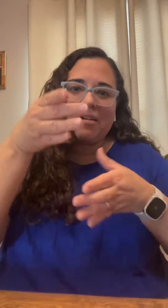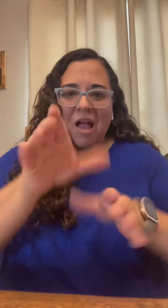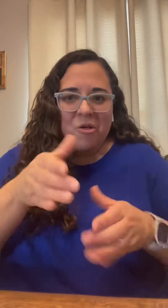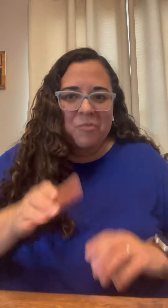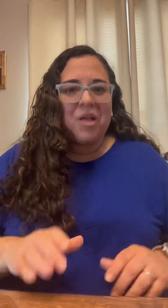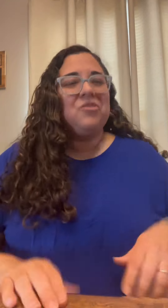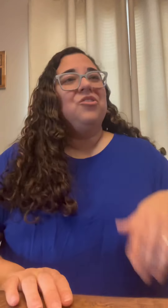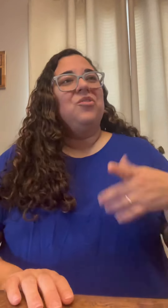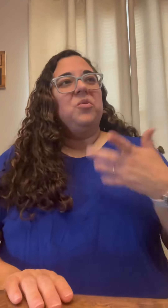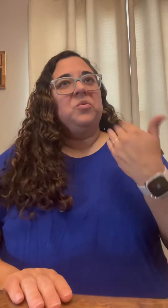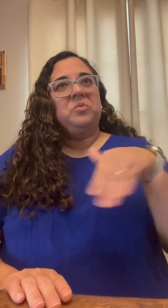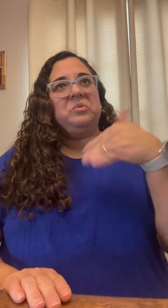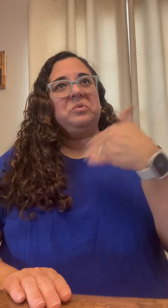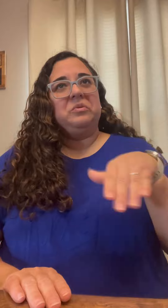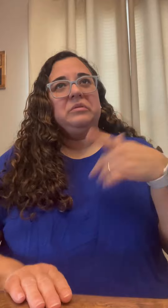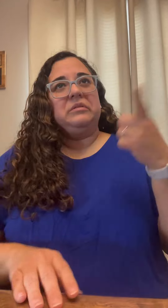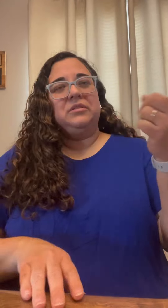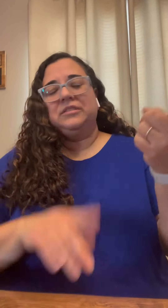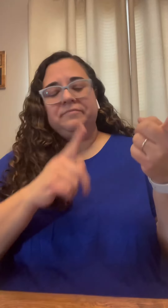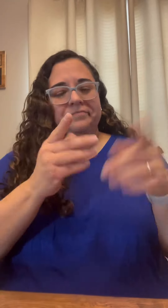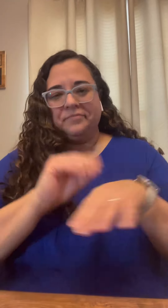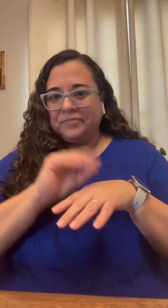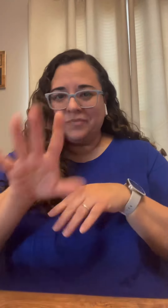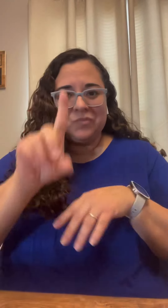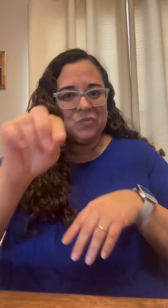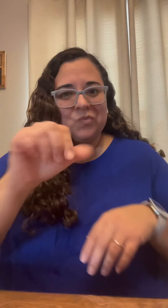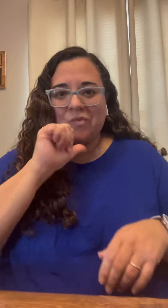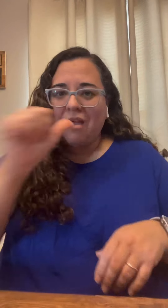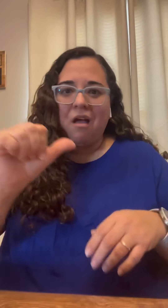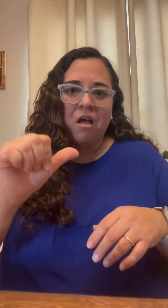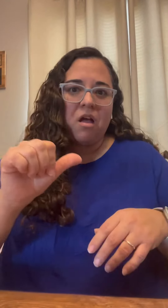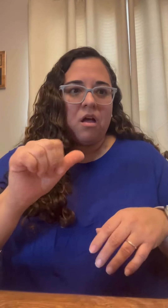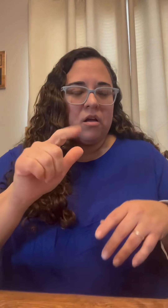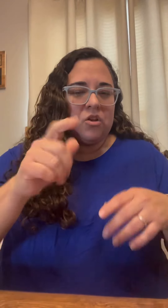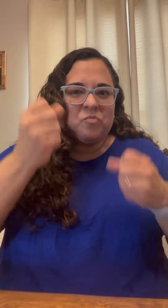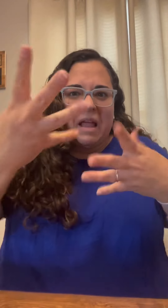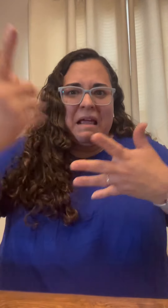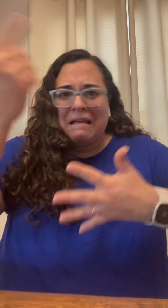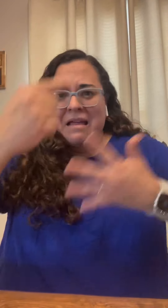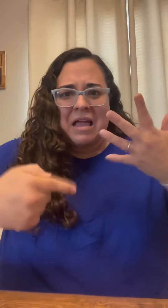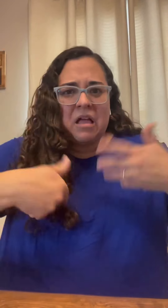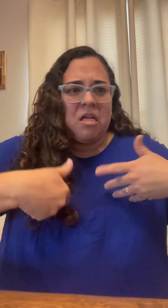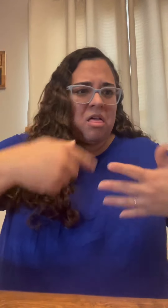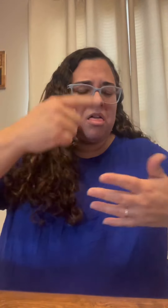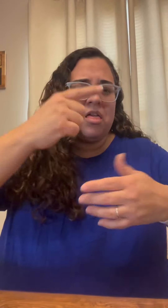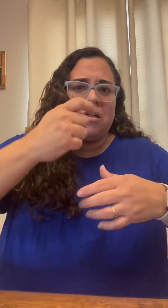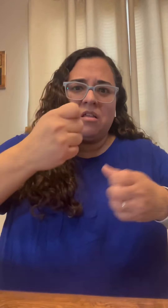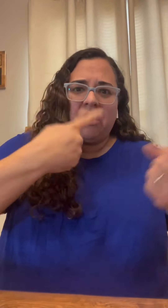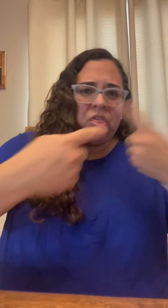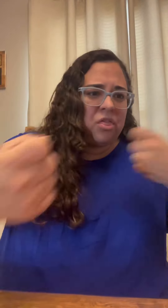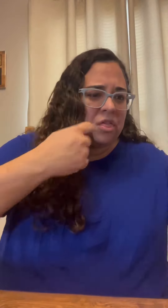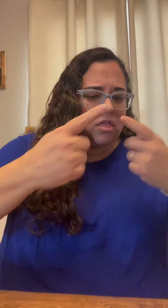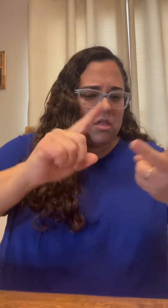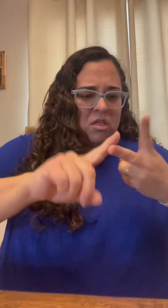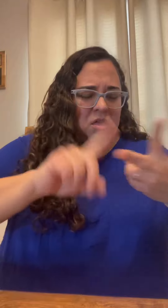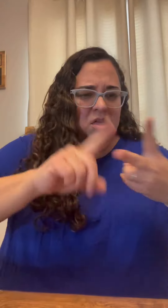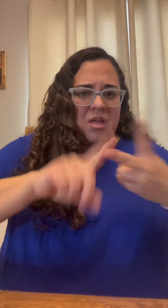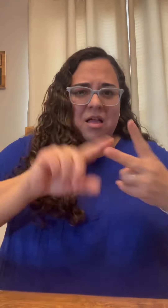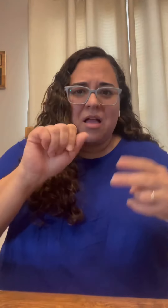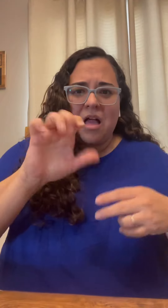and i've also been going to the chiropractor and they told me that i did not need to overdo it taking